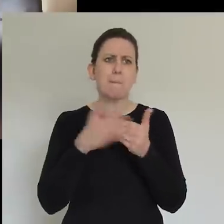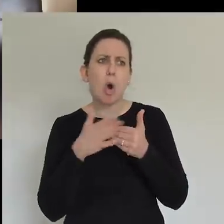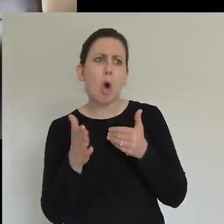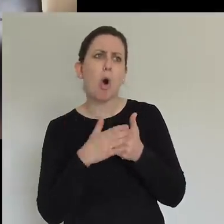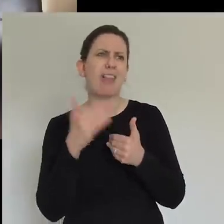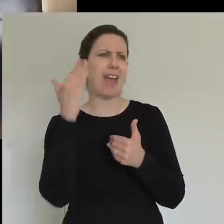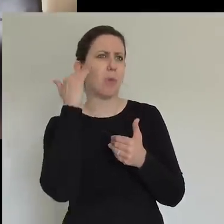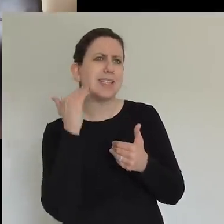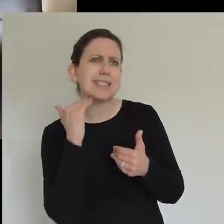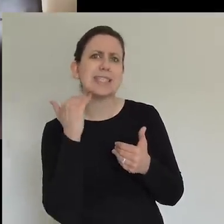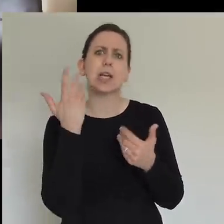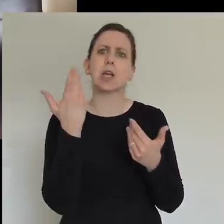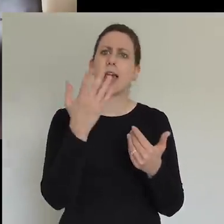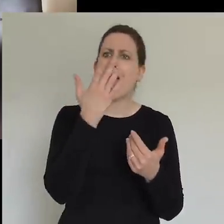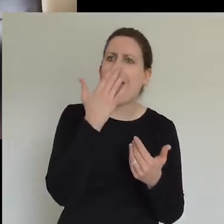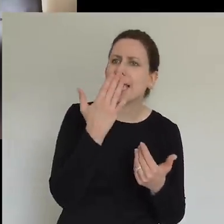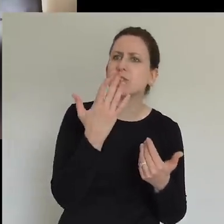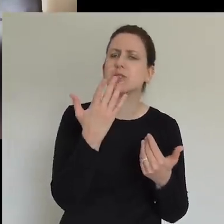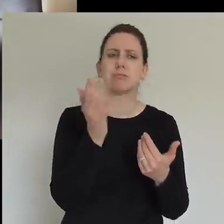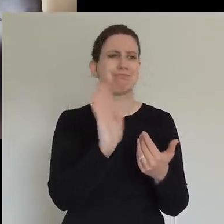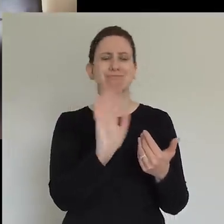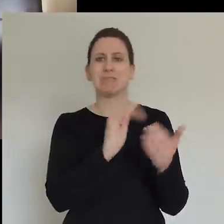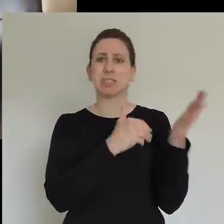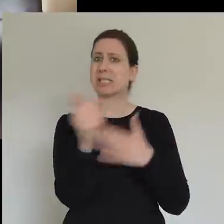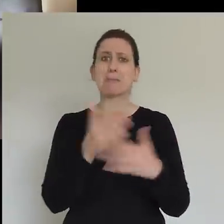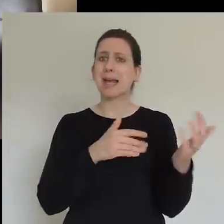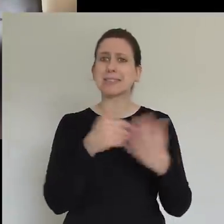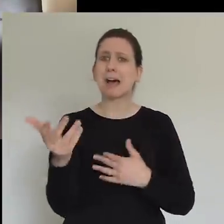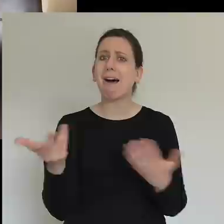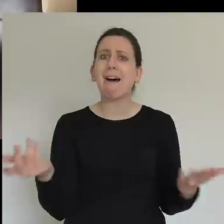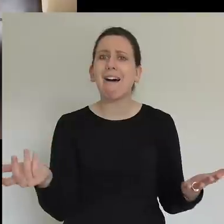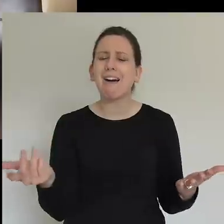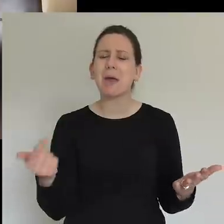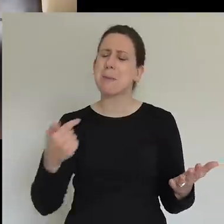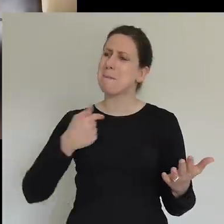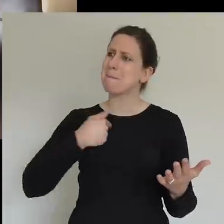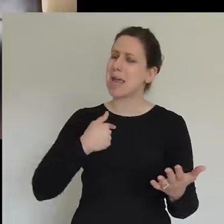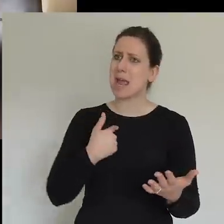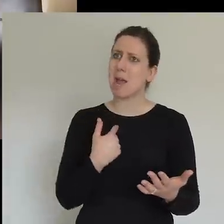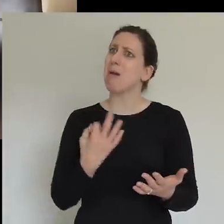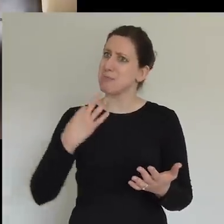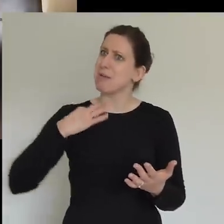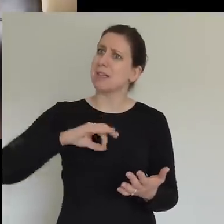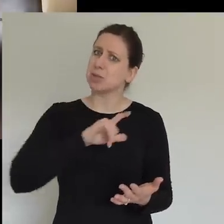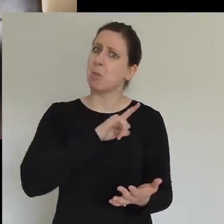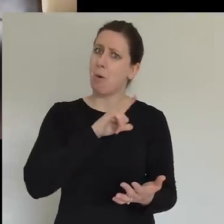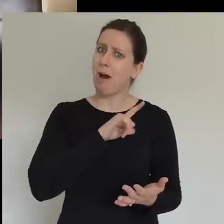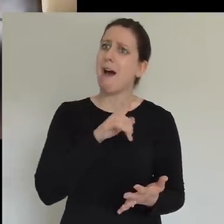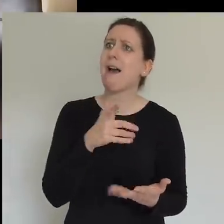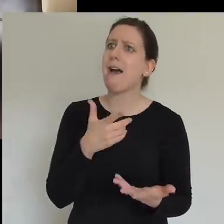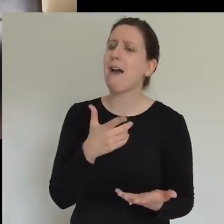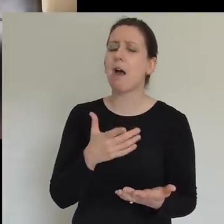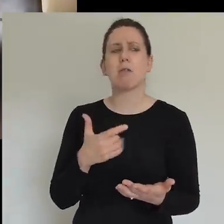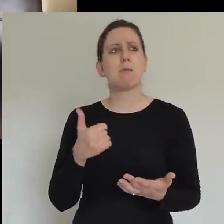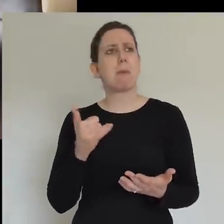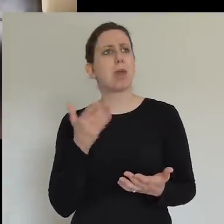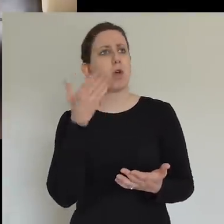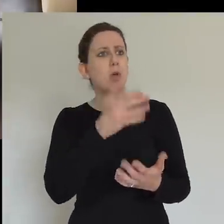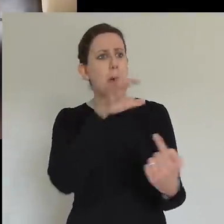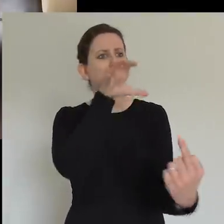I have the great privilege in some of my ministry of speaking in some places where, where, you know, I might be the only white person in the gathering of thousands, or, or you might be being